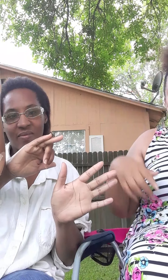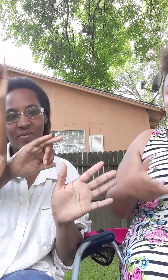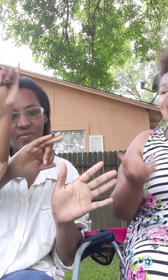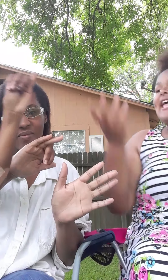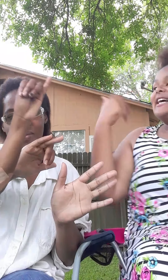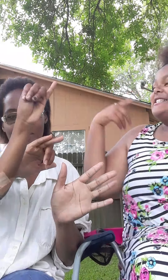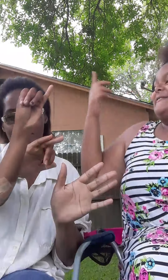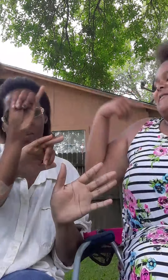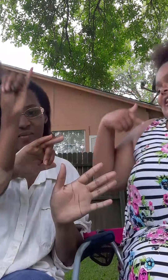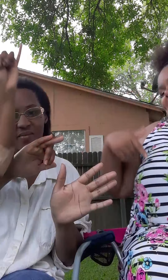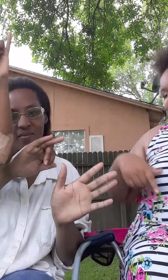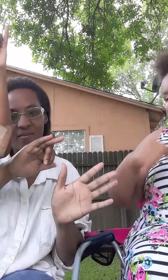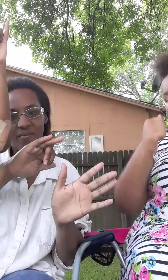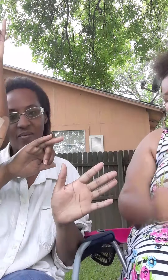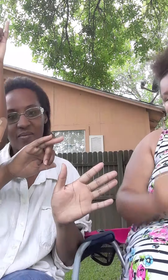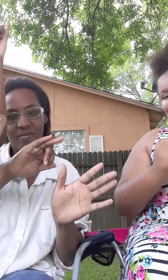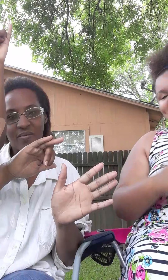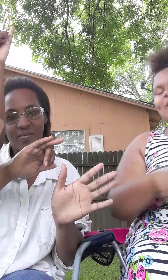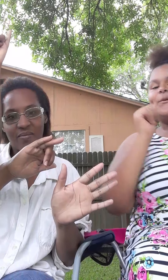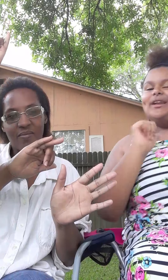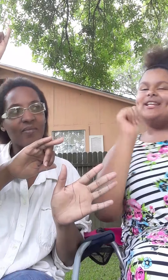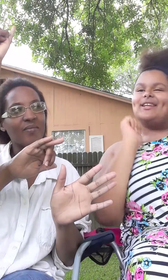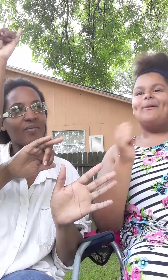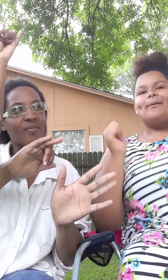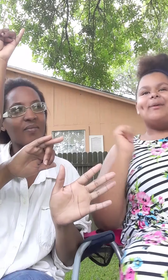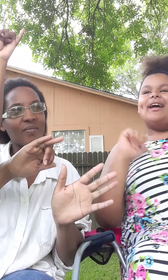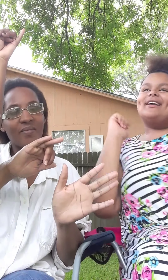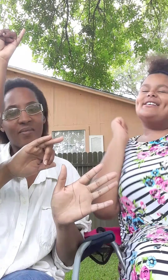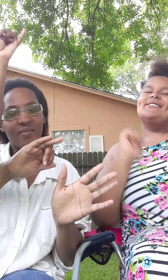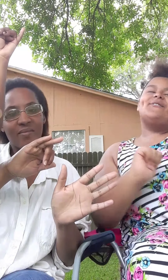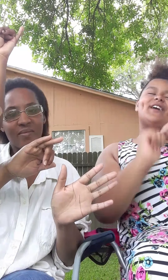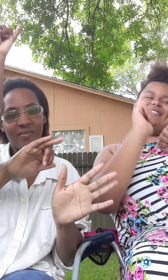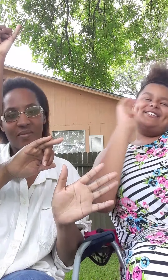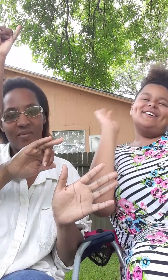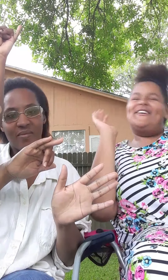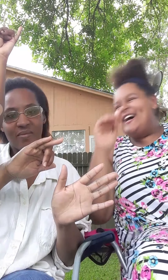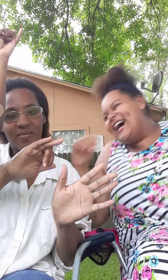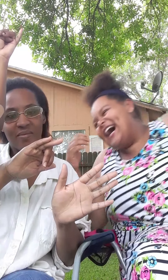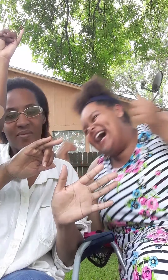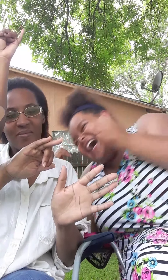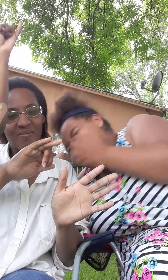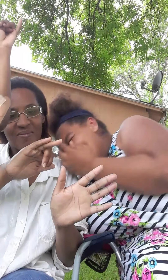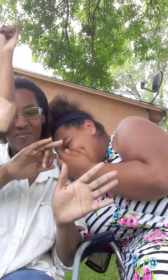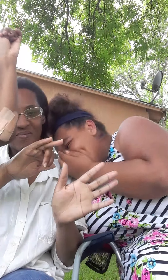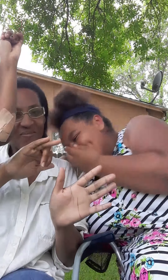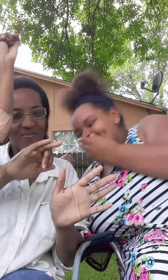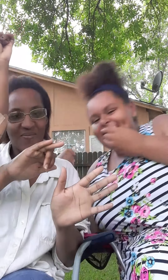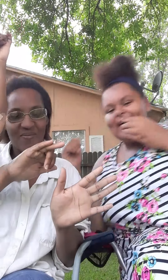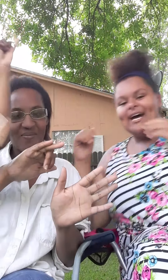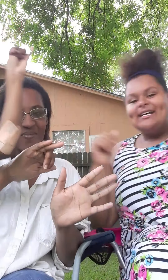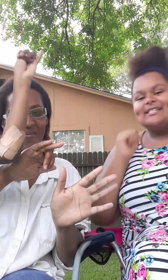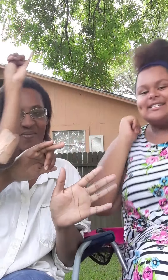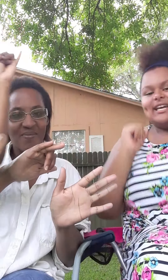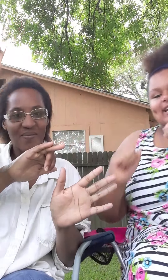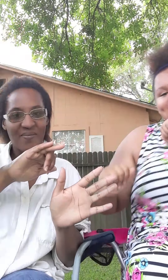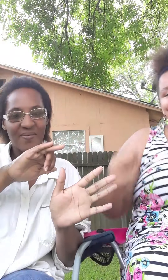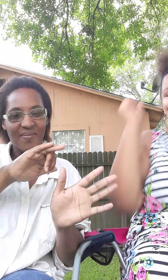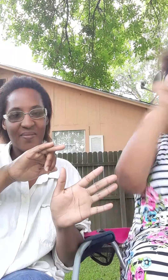Is it fat enough When I know we're back Is it fast enough Should I get out with Should I get out with